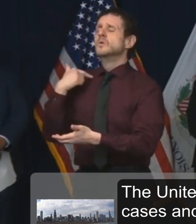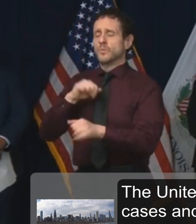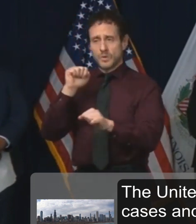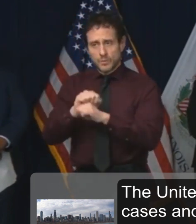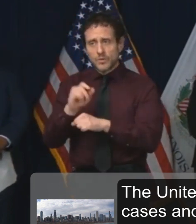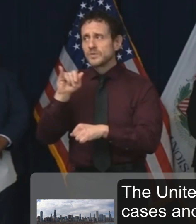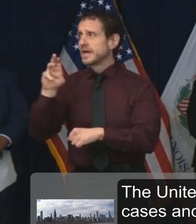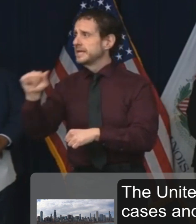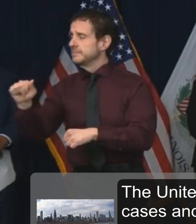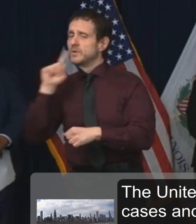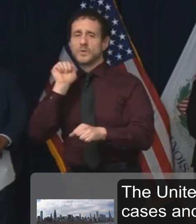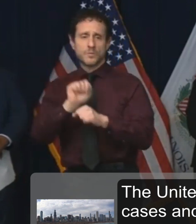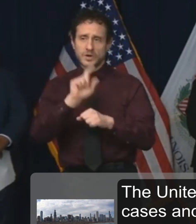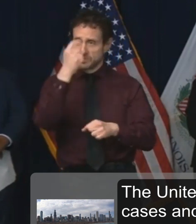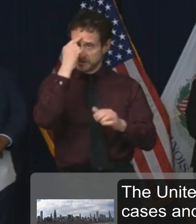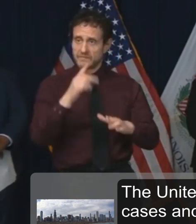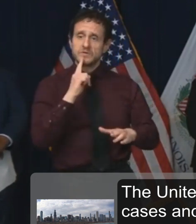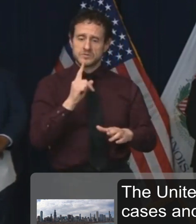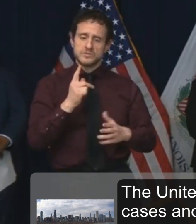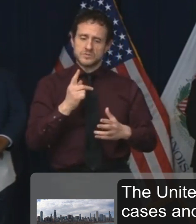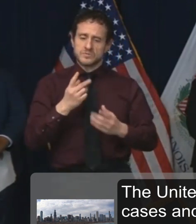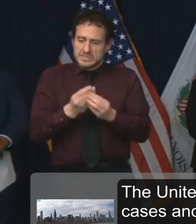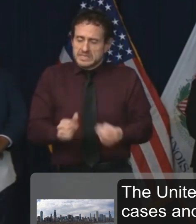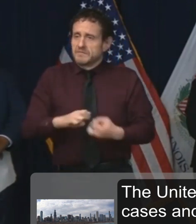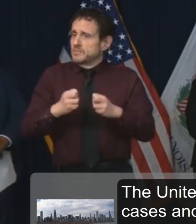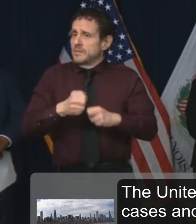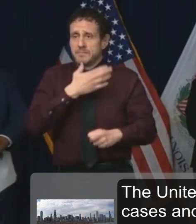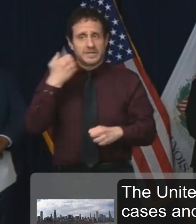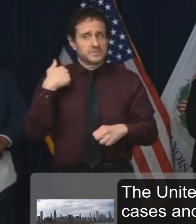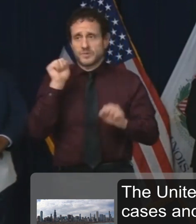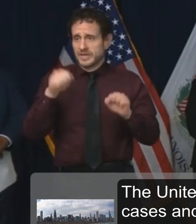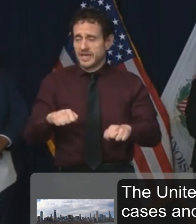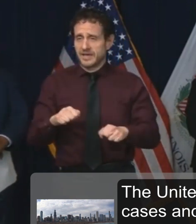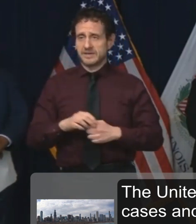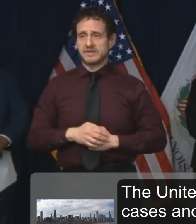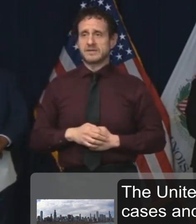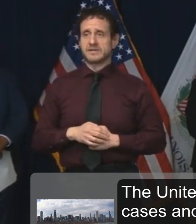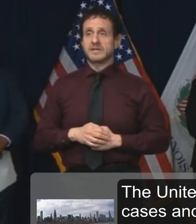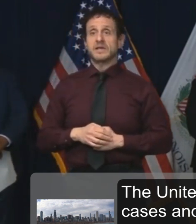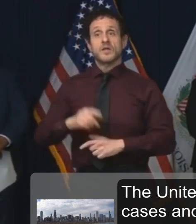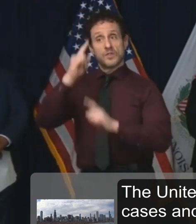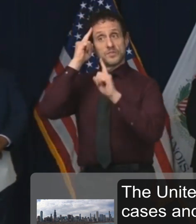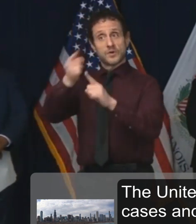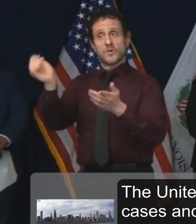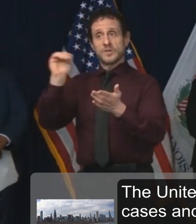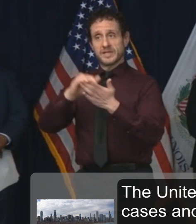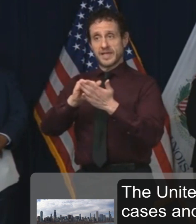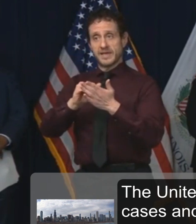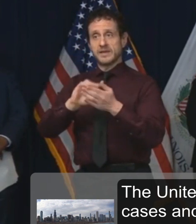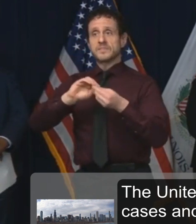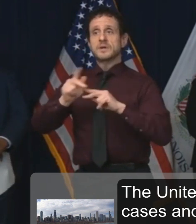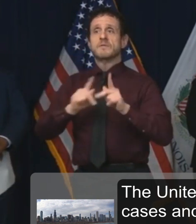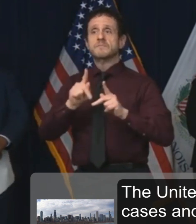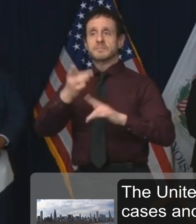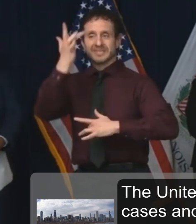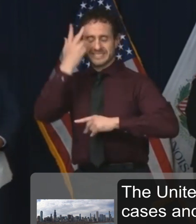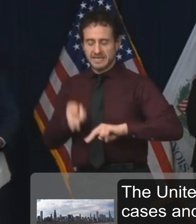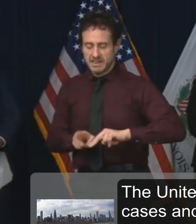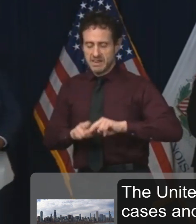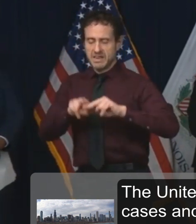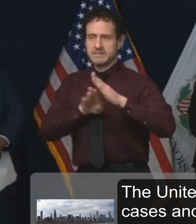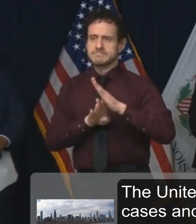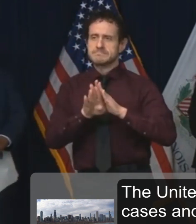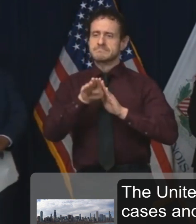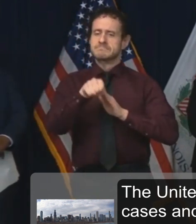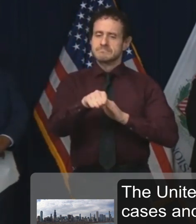we can. We know from the data and experts that our job is to flatten the curve. We know that our DHS population